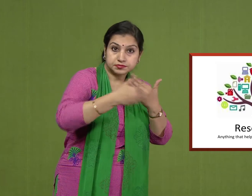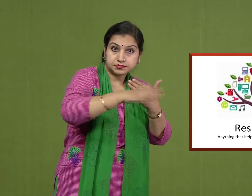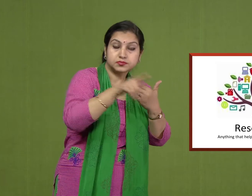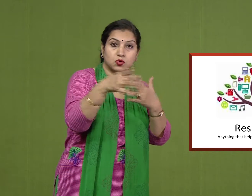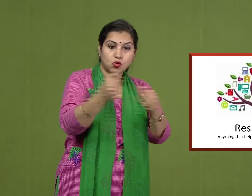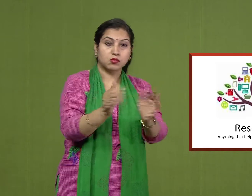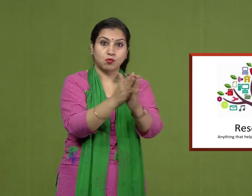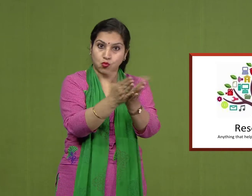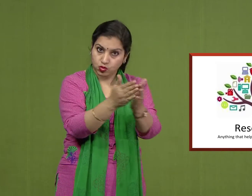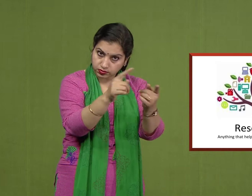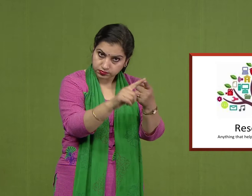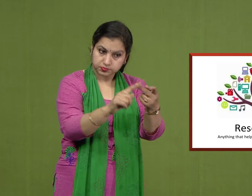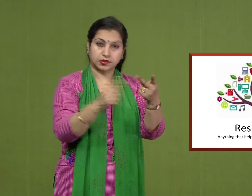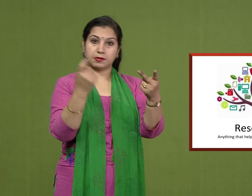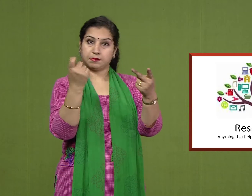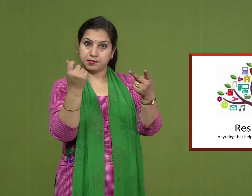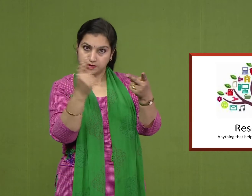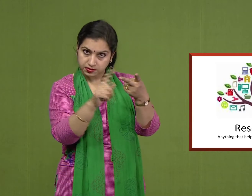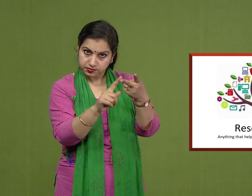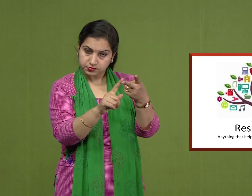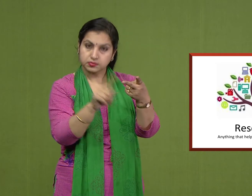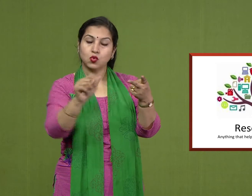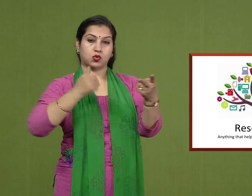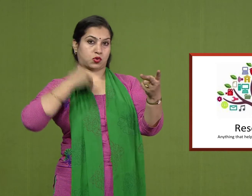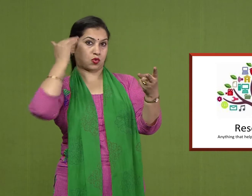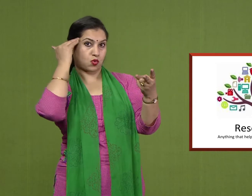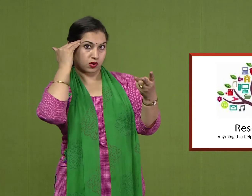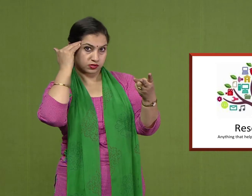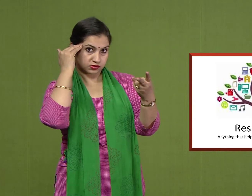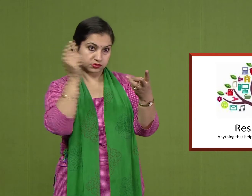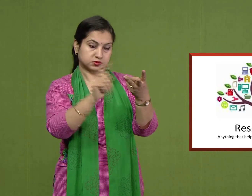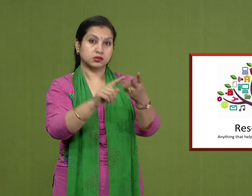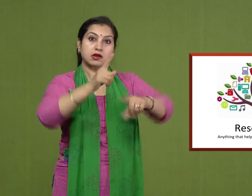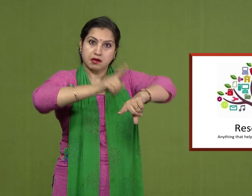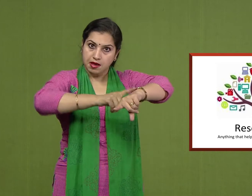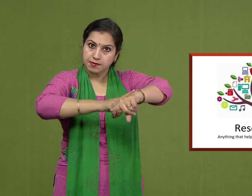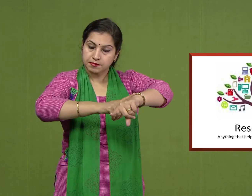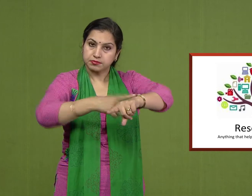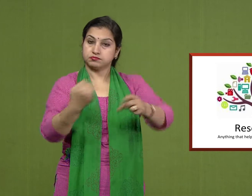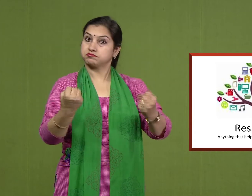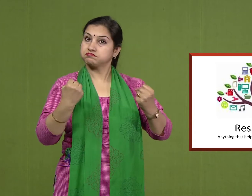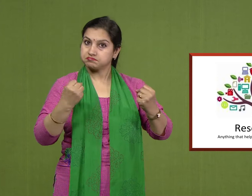require books, money, your own knowledge, time, energy